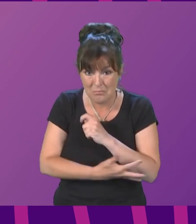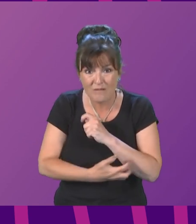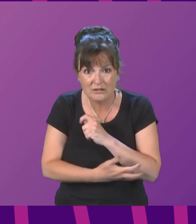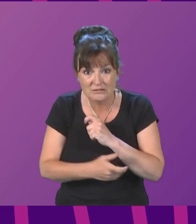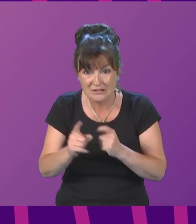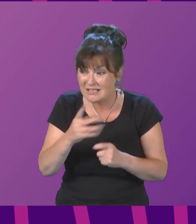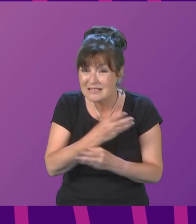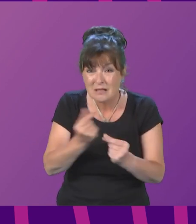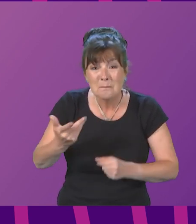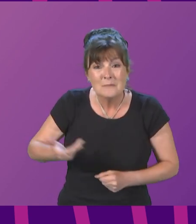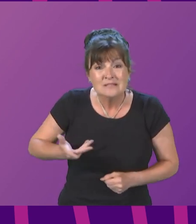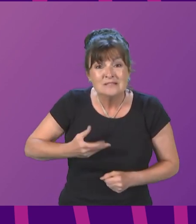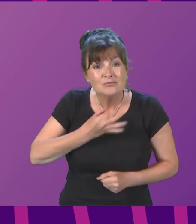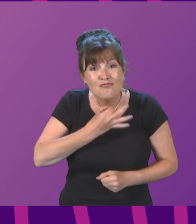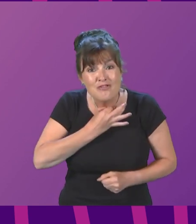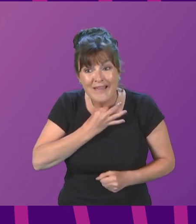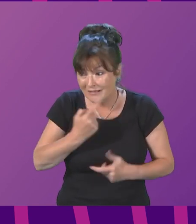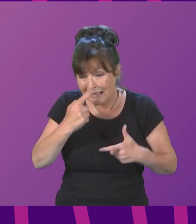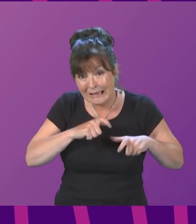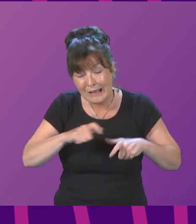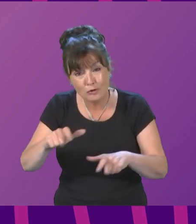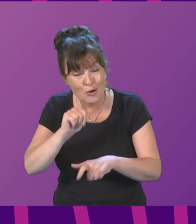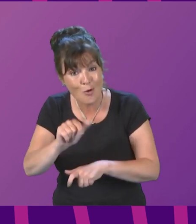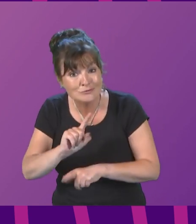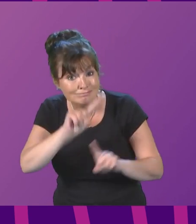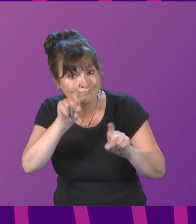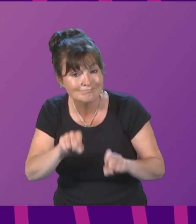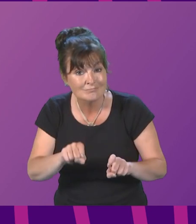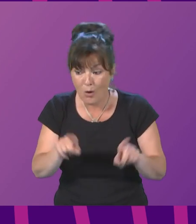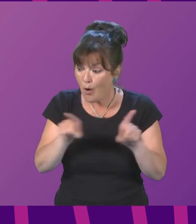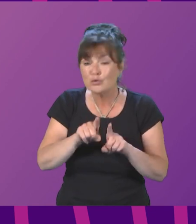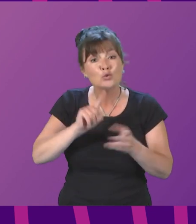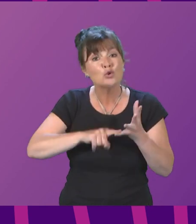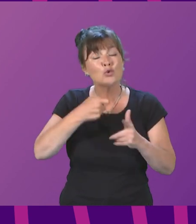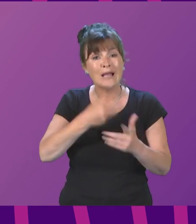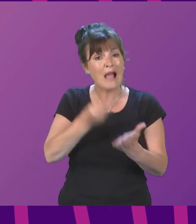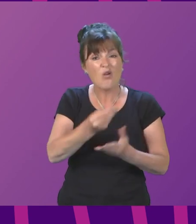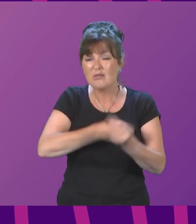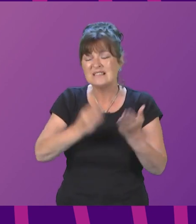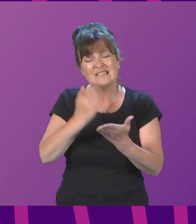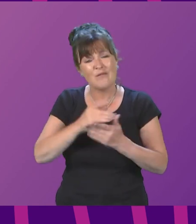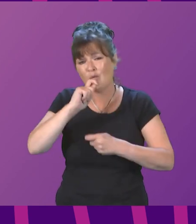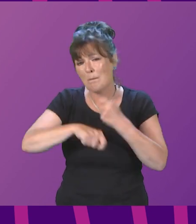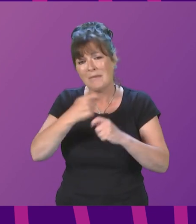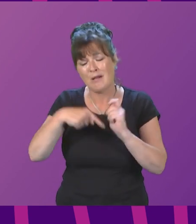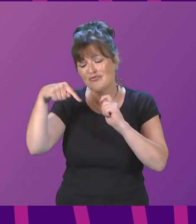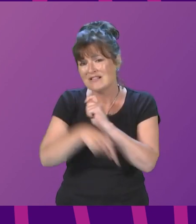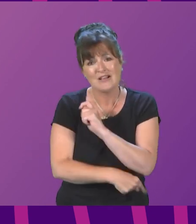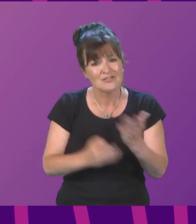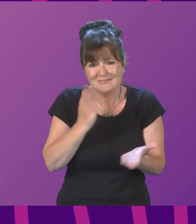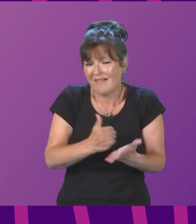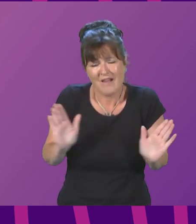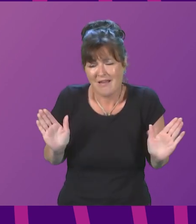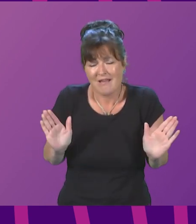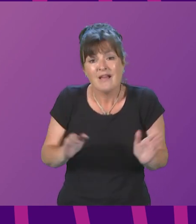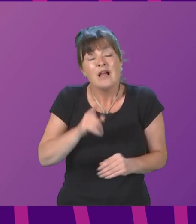businesses, and it will almost certainly push the UK economy into recession. It poses a danger,